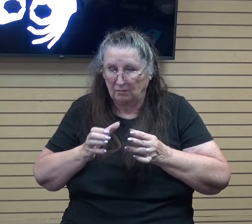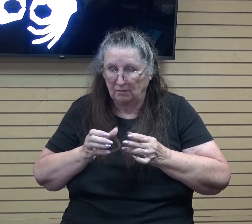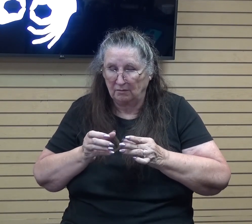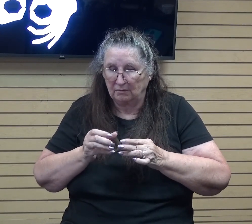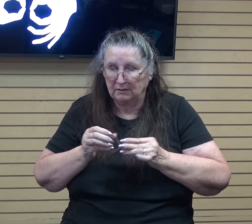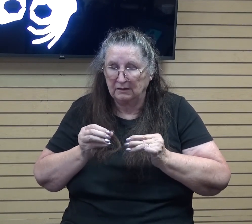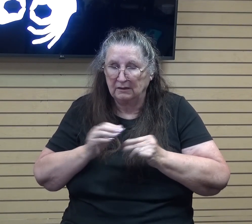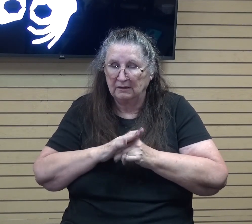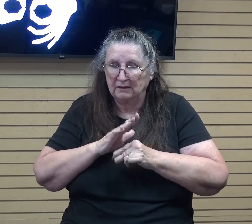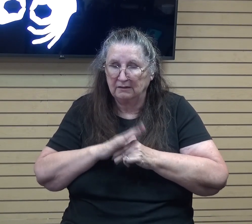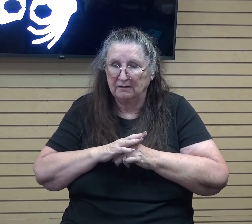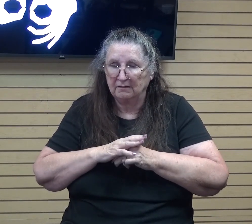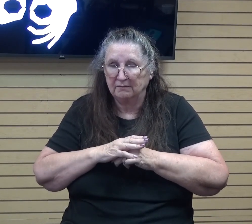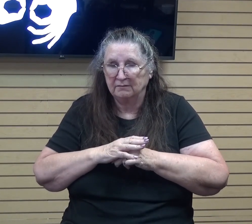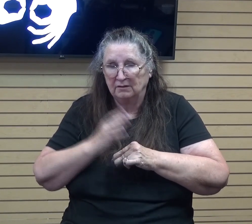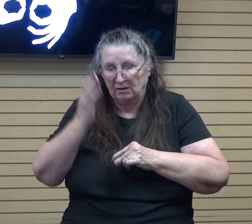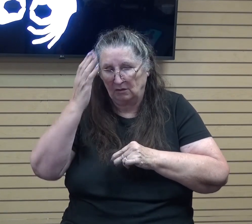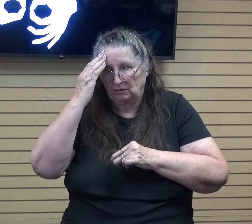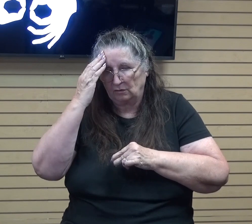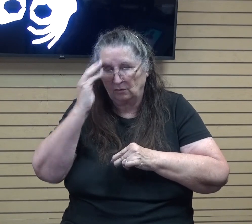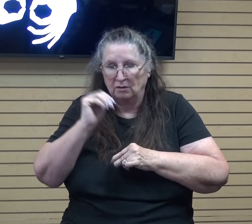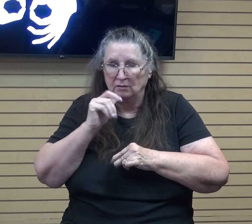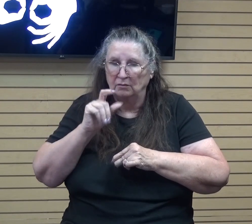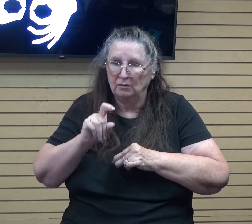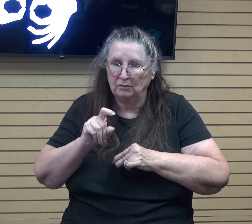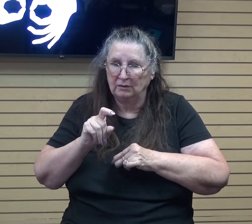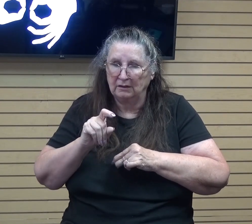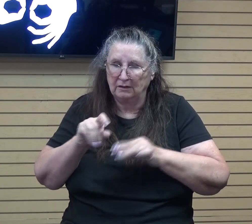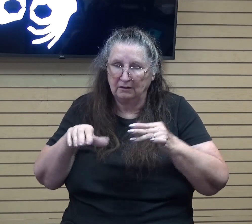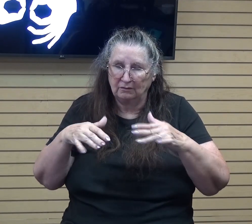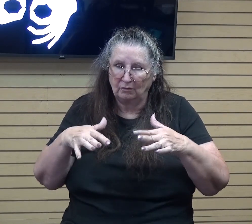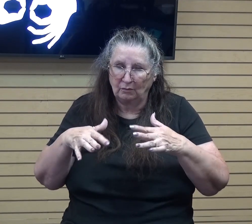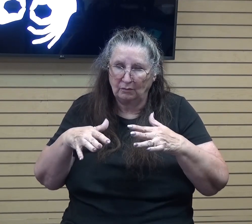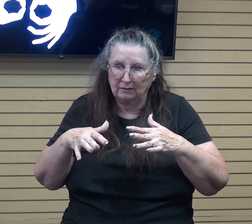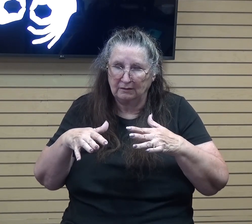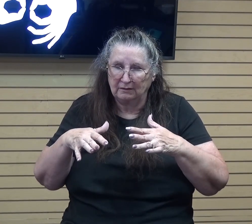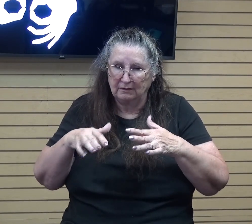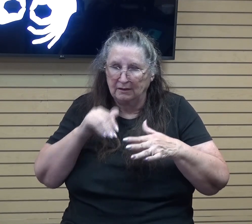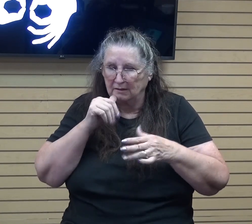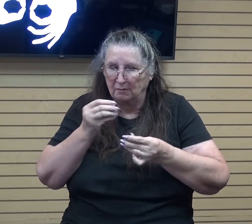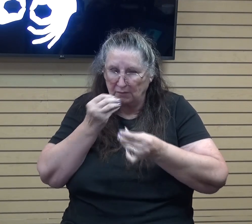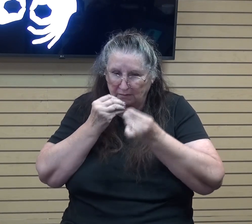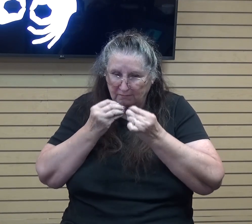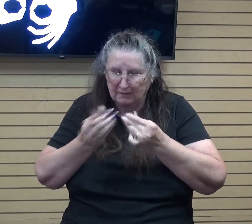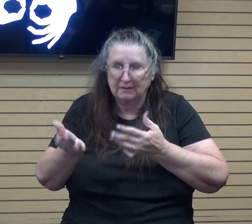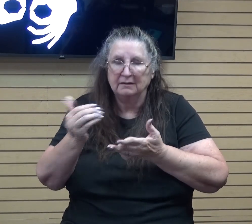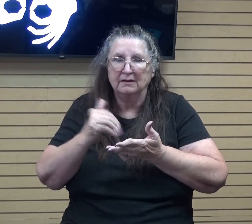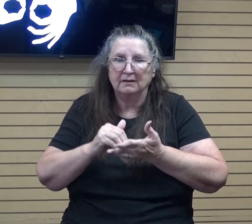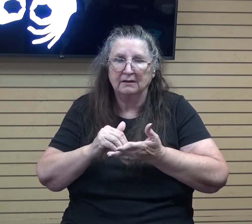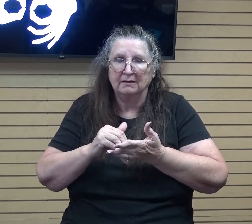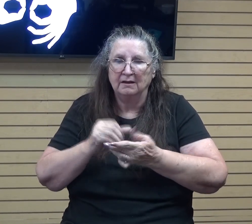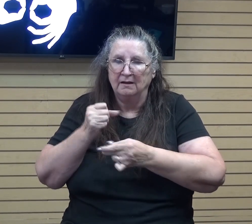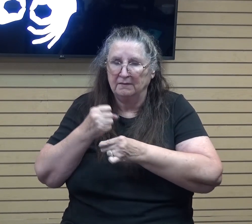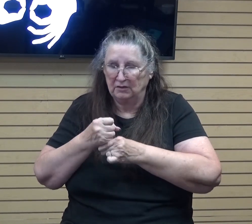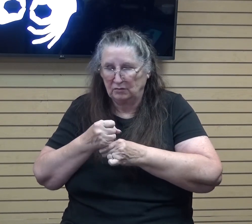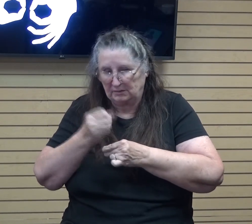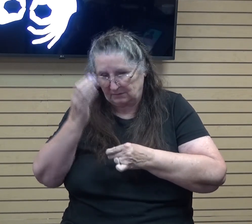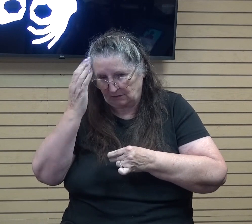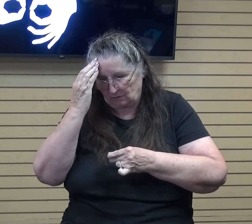to know there's no need to ever fret about not being fed again. They trust and know their mother is